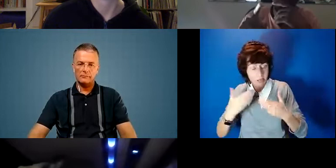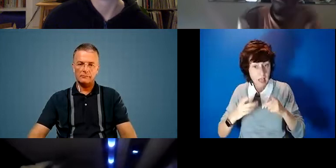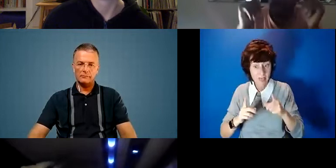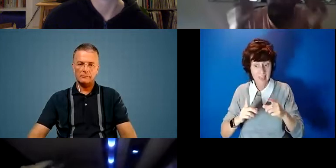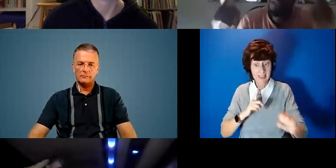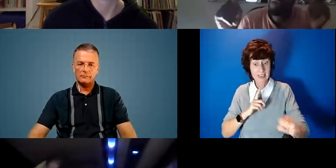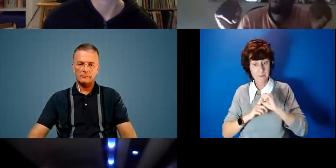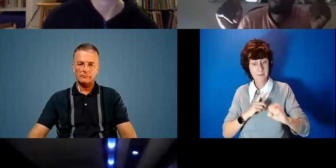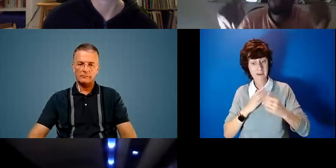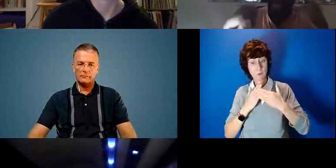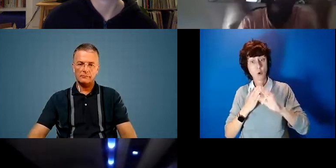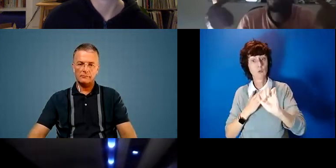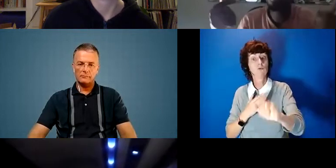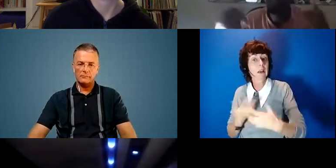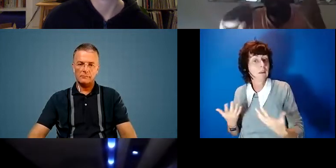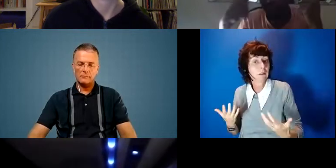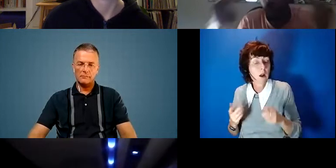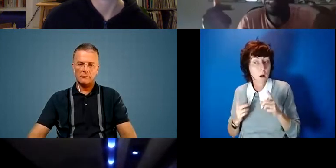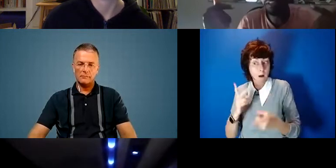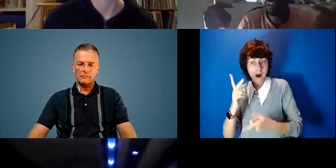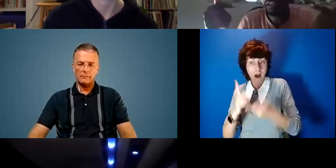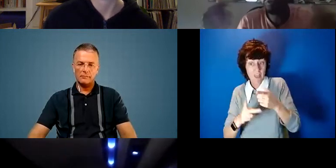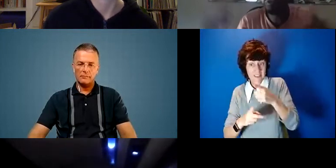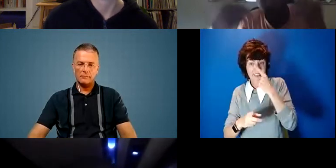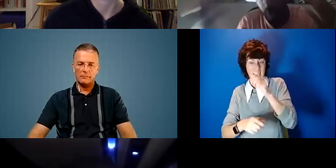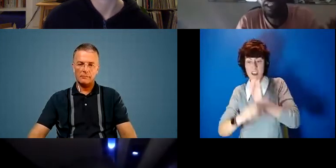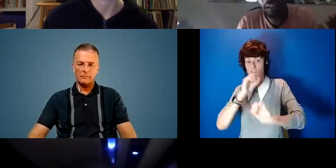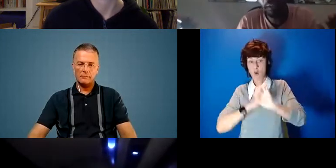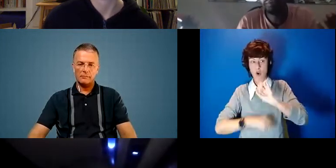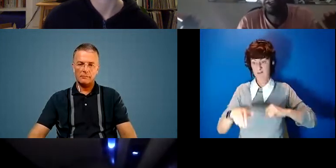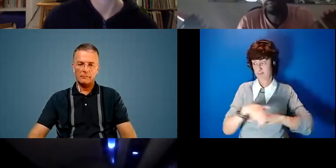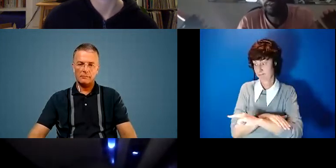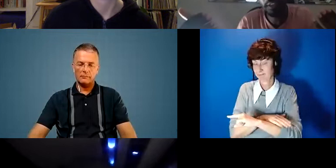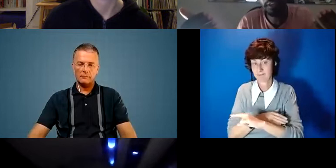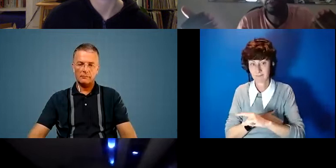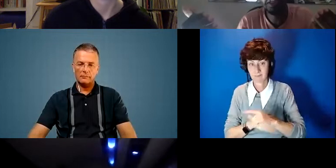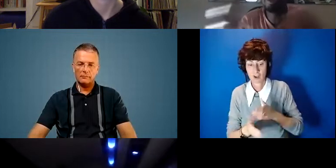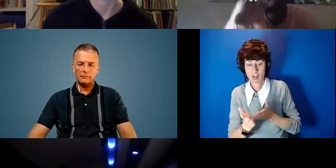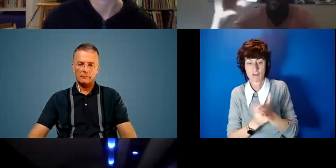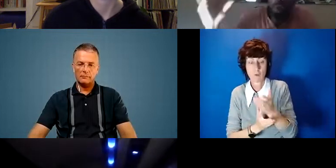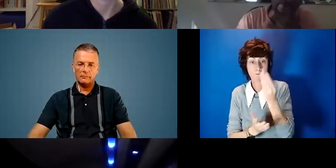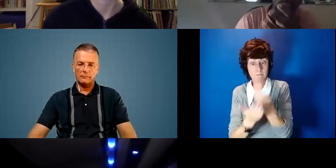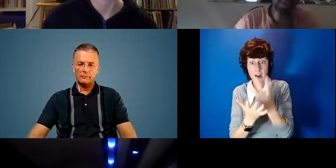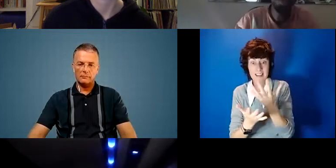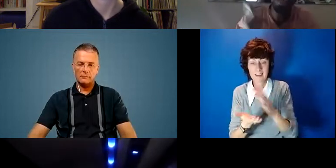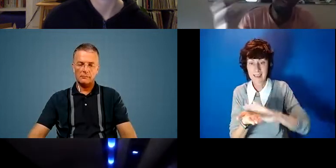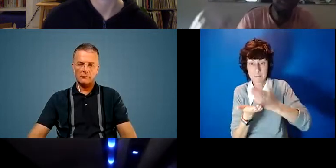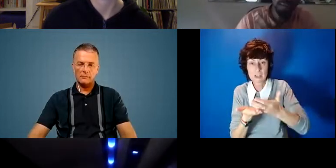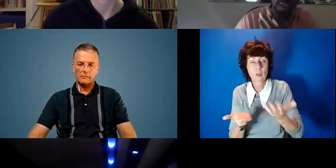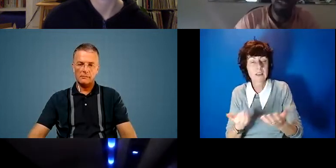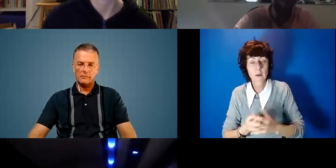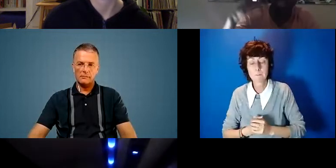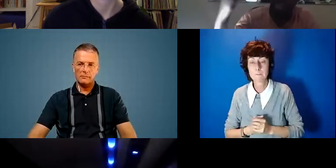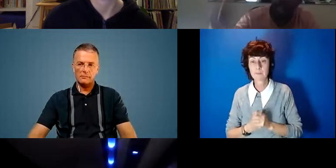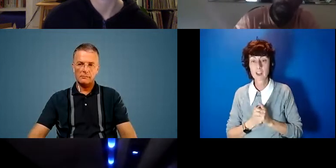by these catastrophes that others can avoid through again capitalism right so you already start to see how